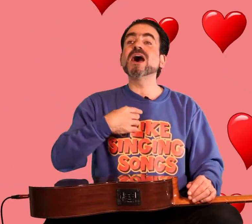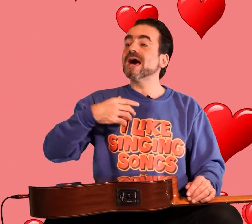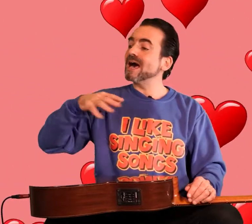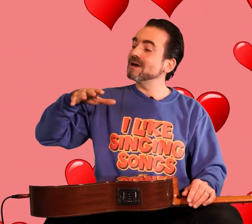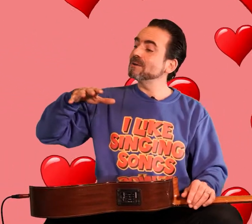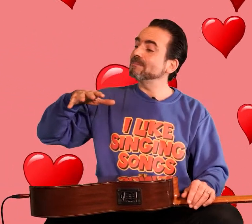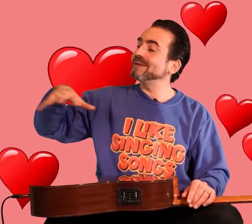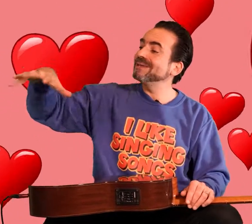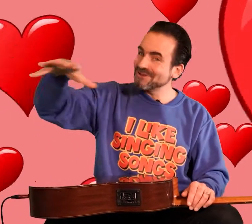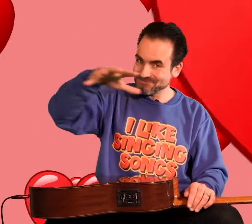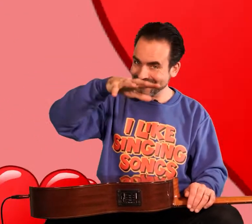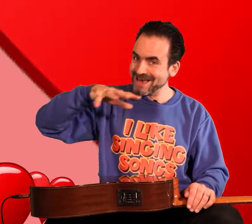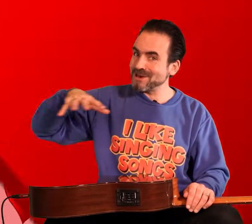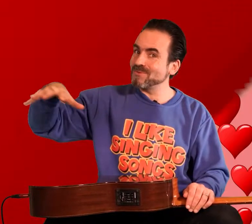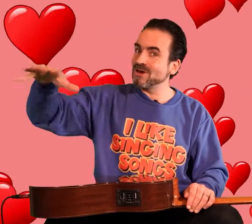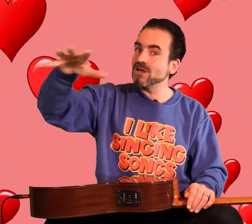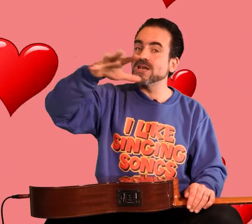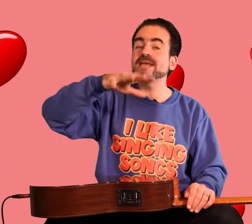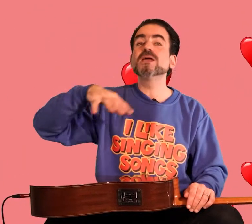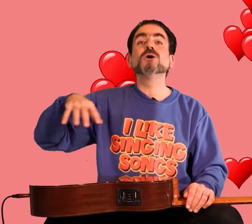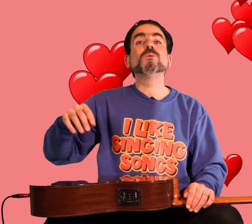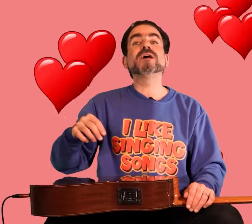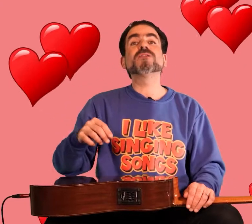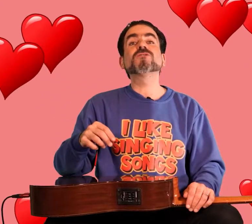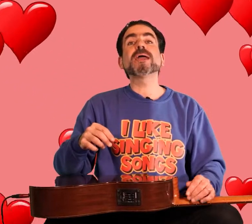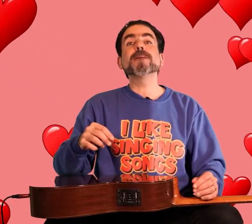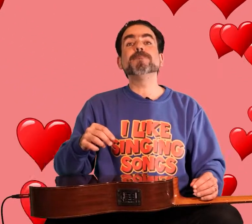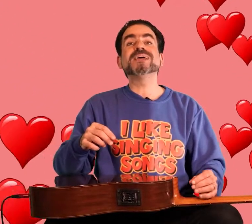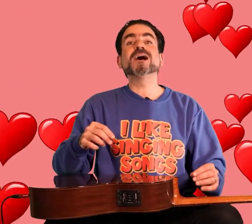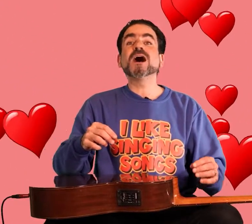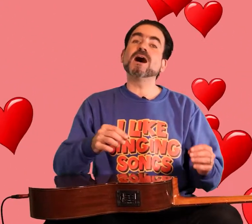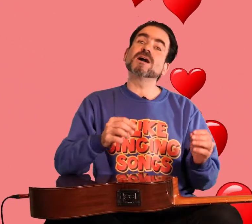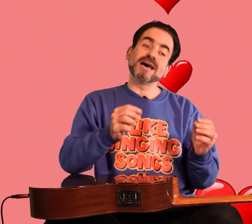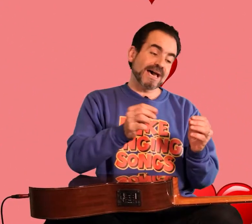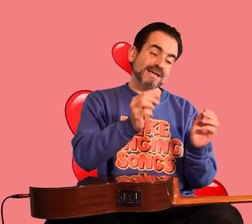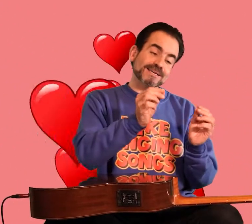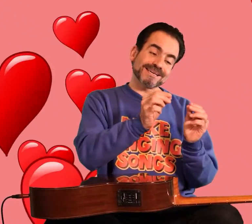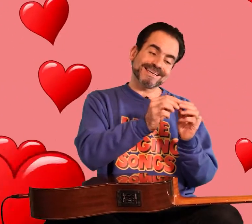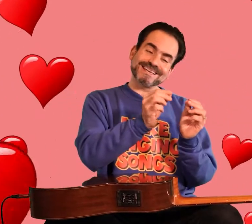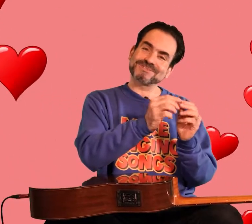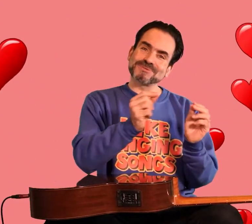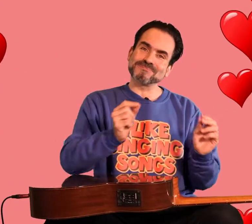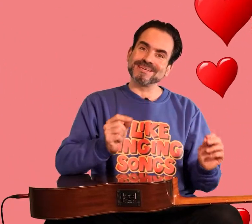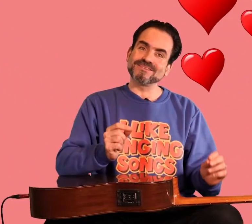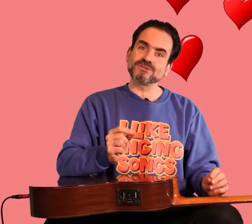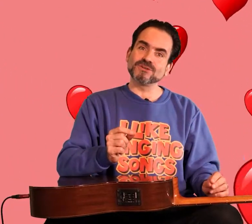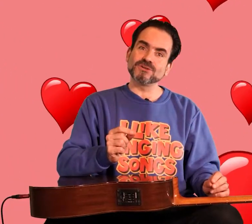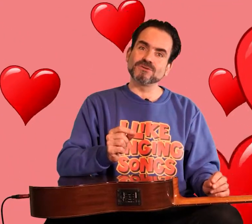happy family with a great big hug and a kiss from me to you